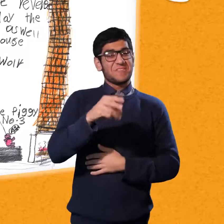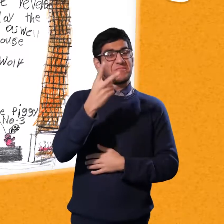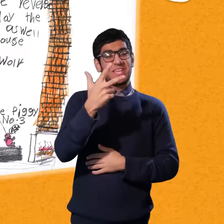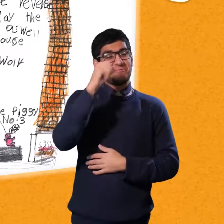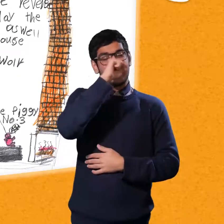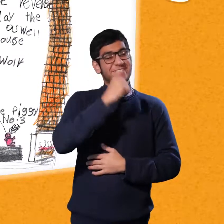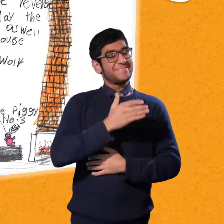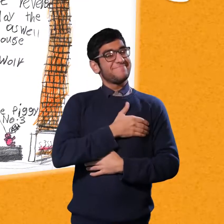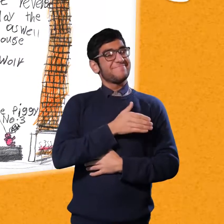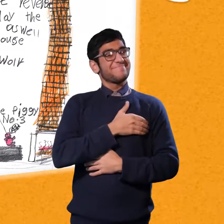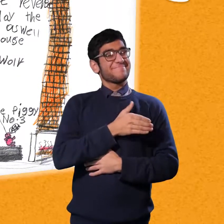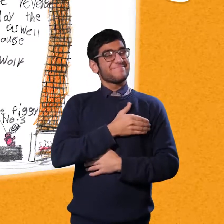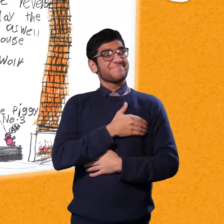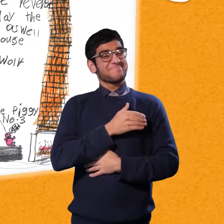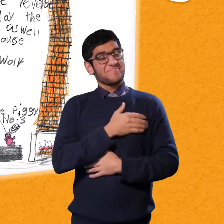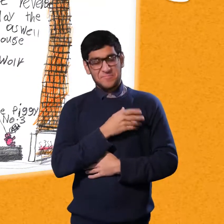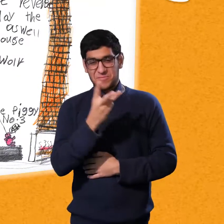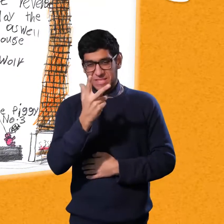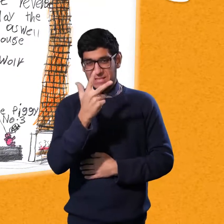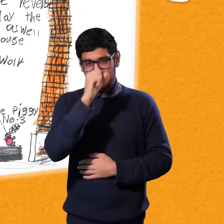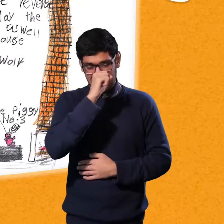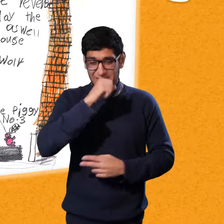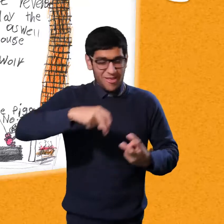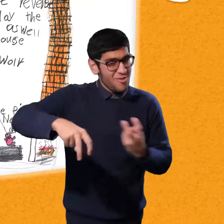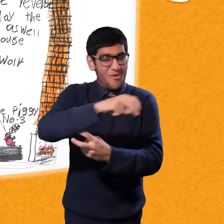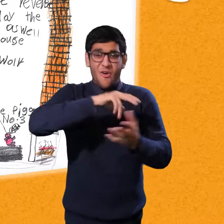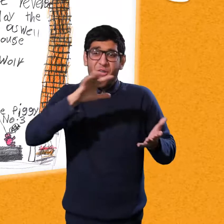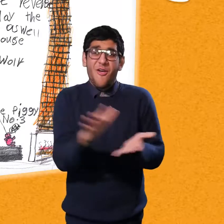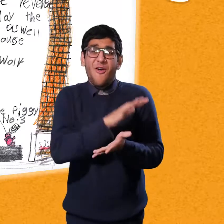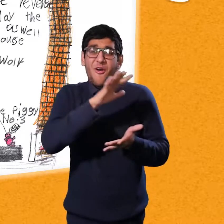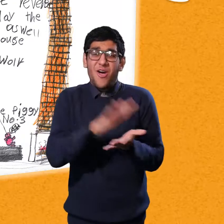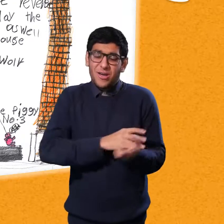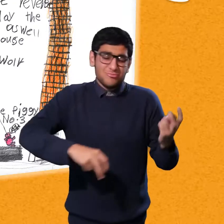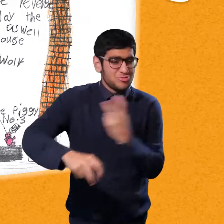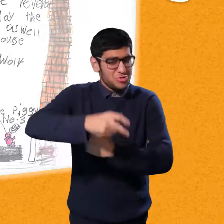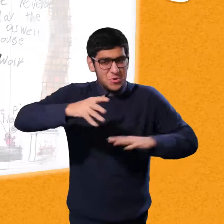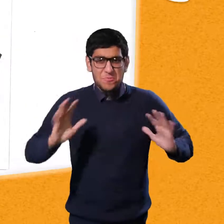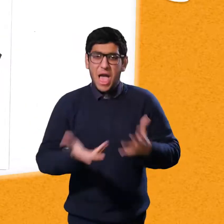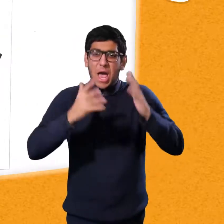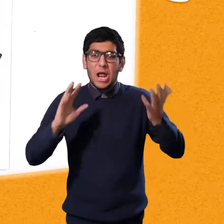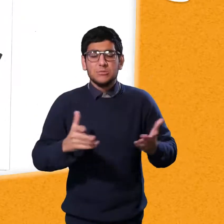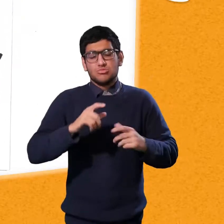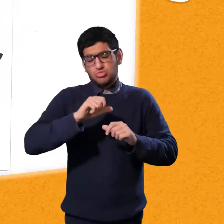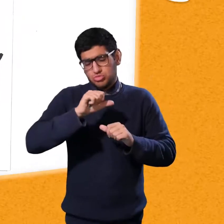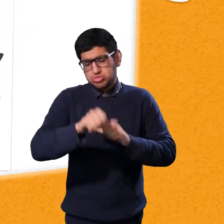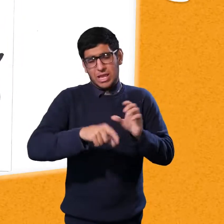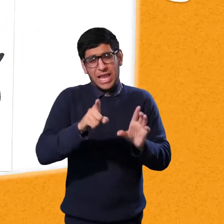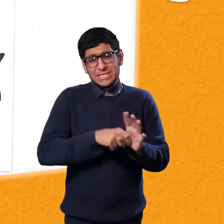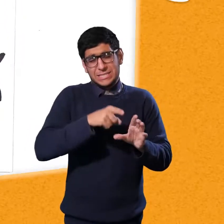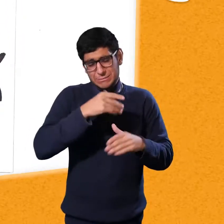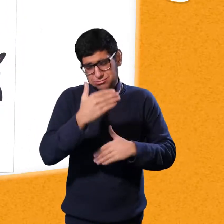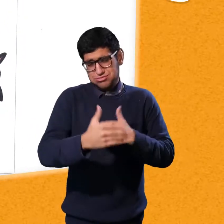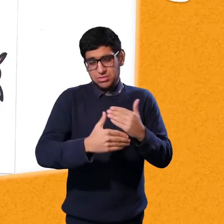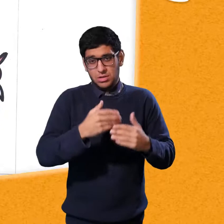the house playing and mum would look at the three little pigs thinking, oh I love them so much. And they'd be